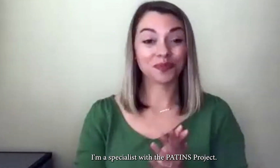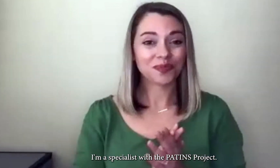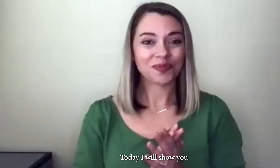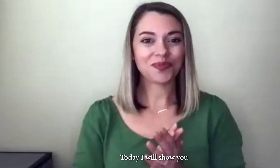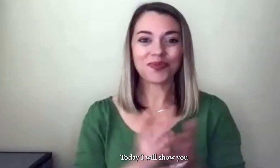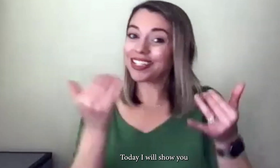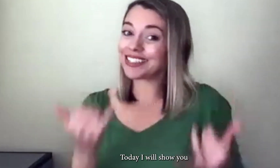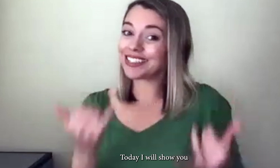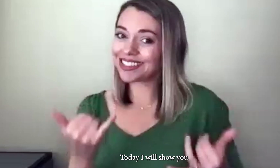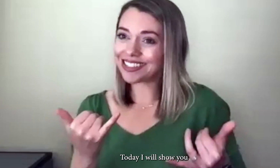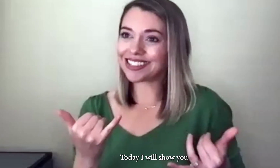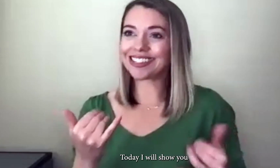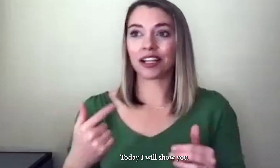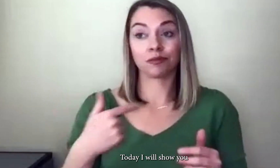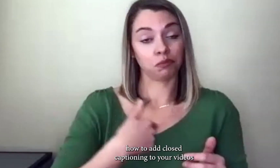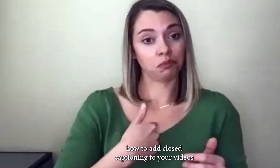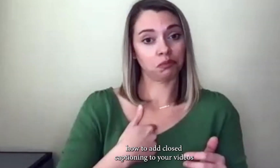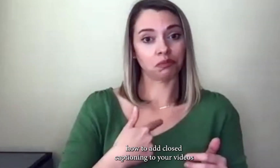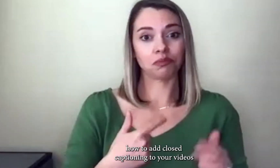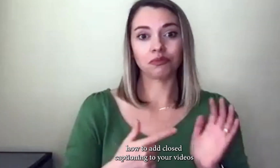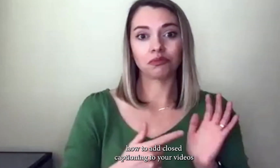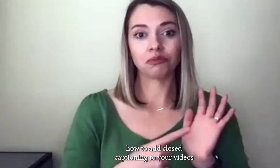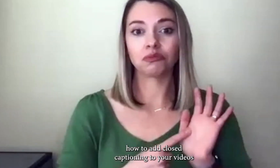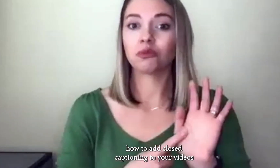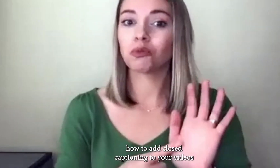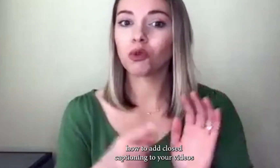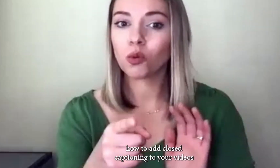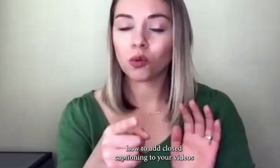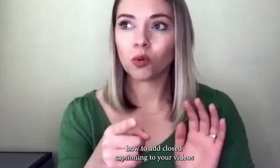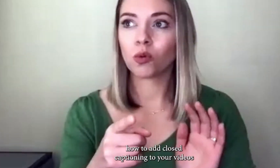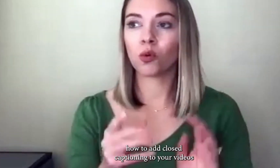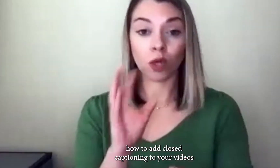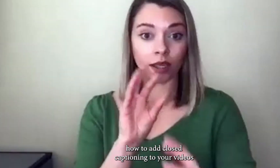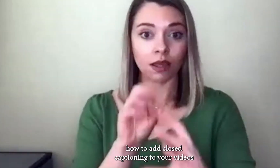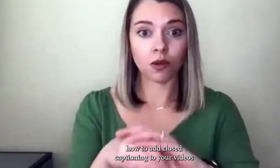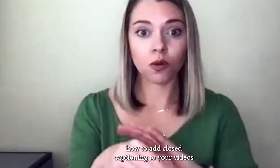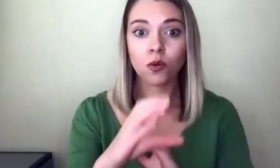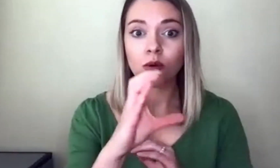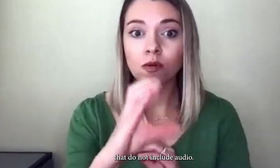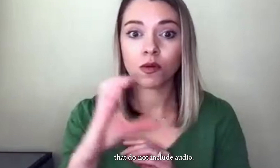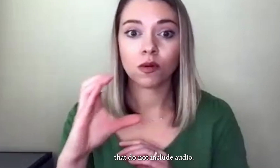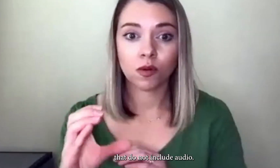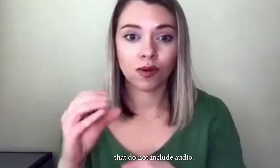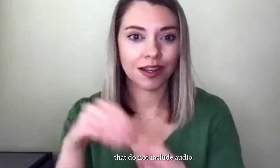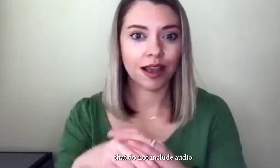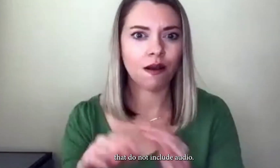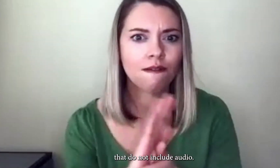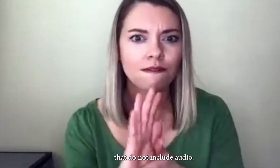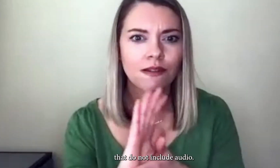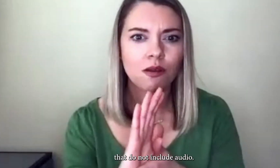Today I will show you how to add closed captioning to your videos that do not include audio.